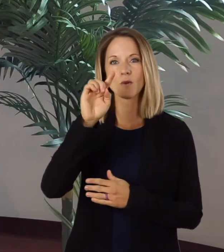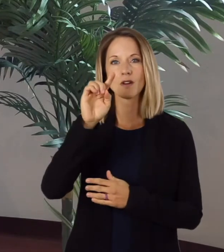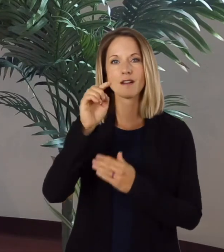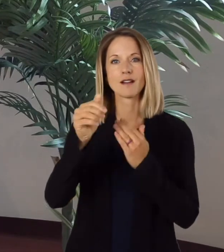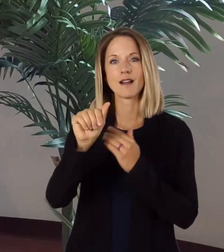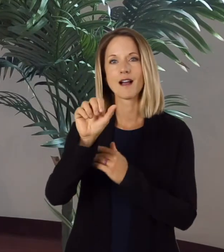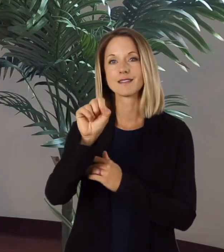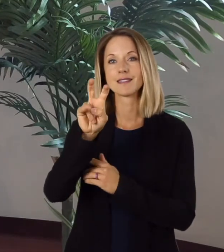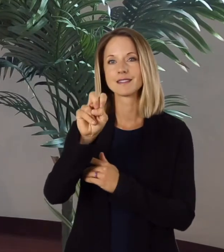ATLA.